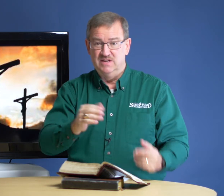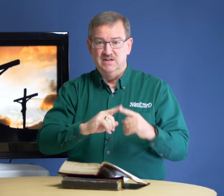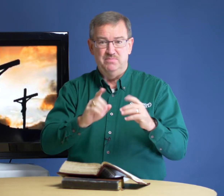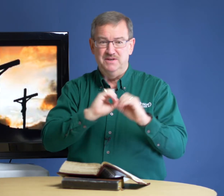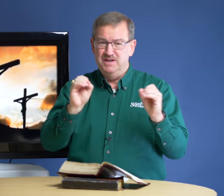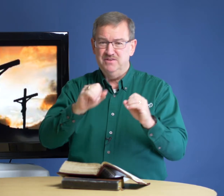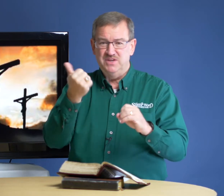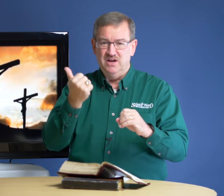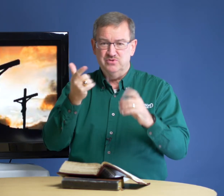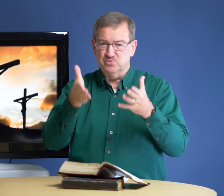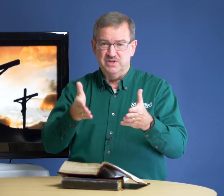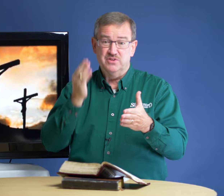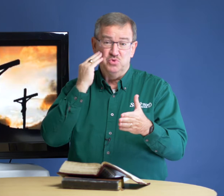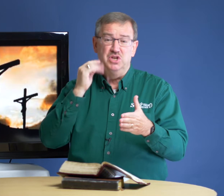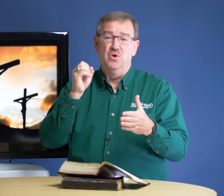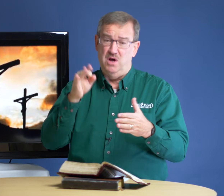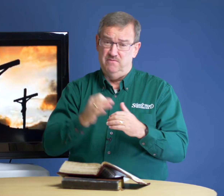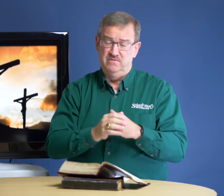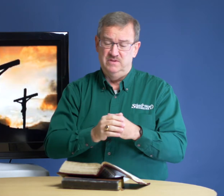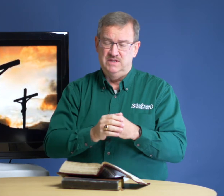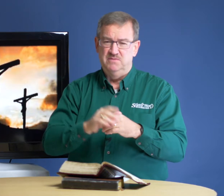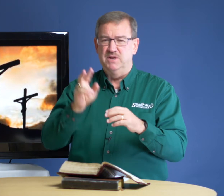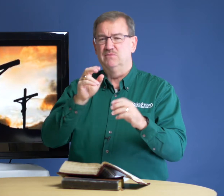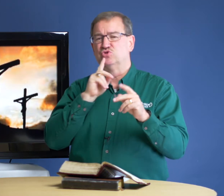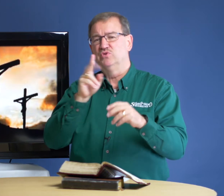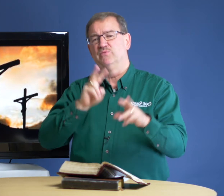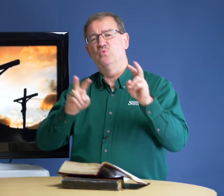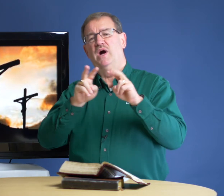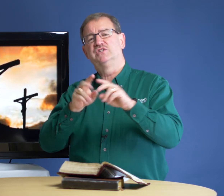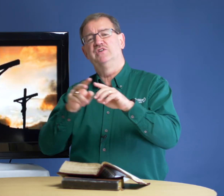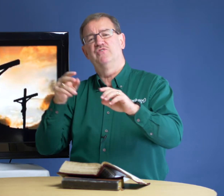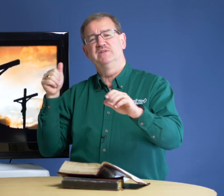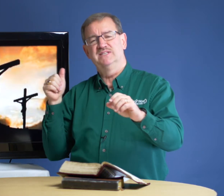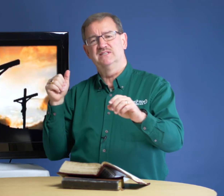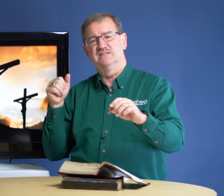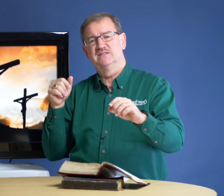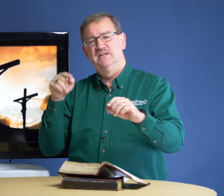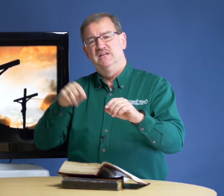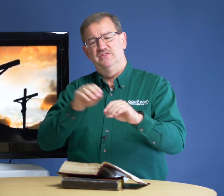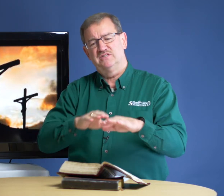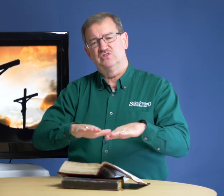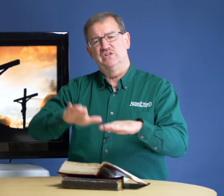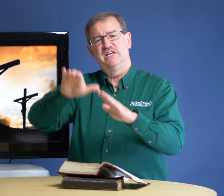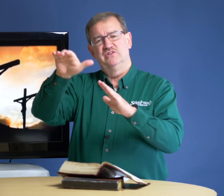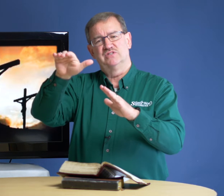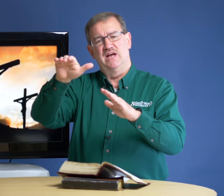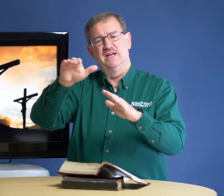But none of the others were there that we know of. But I'm sure they were watching from a distance. This is on a hillside